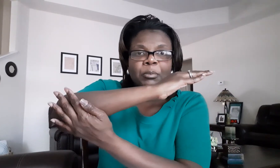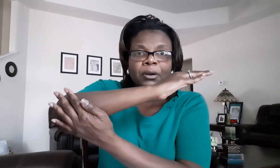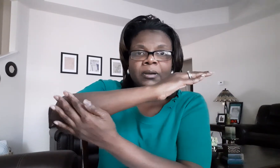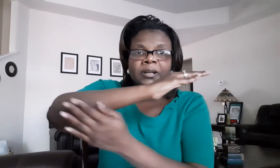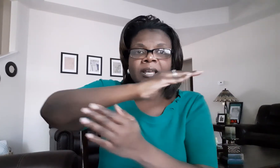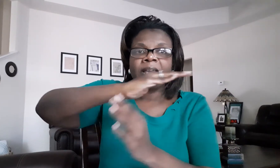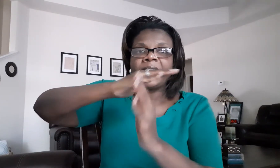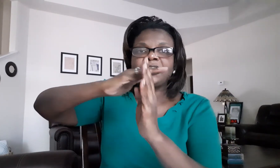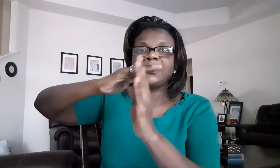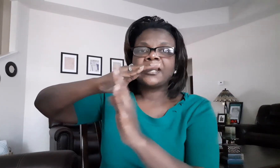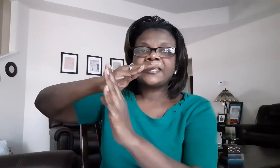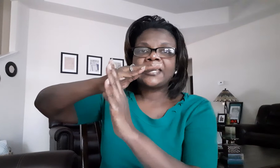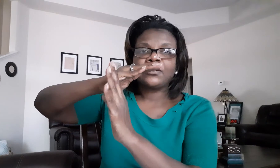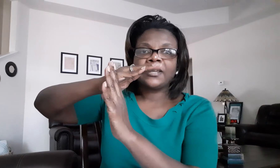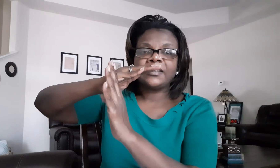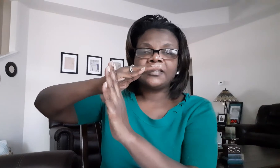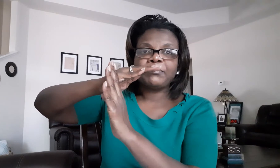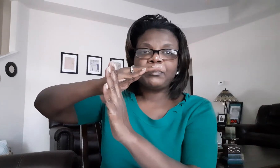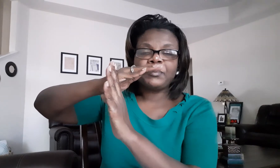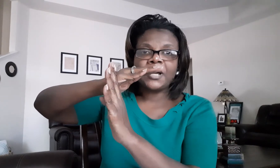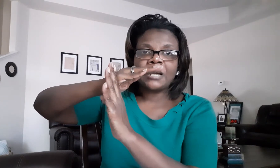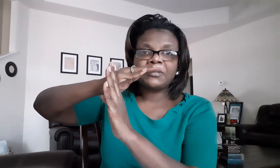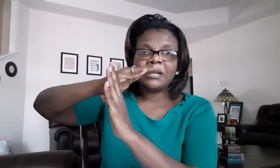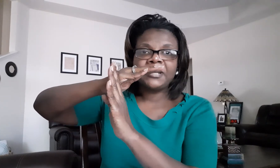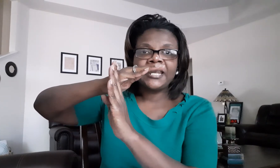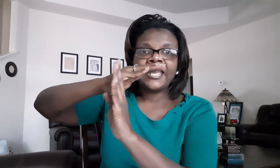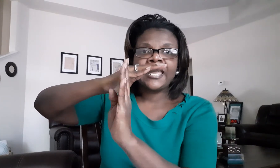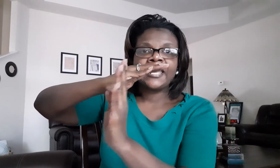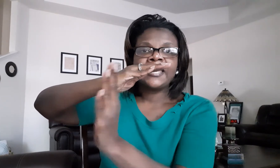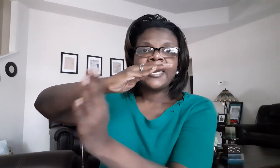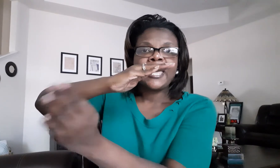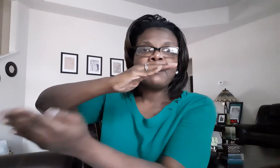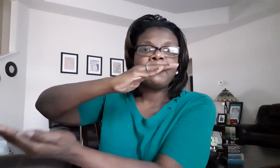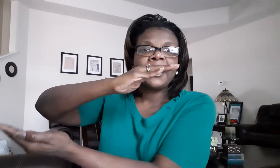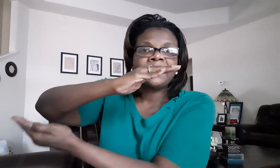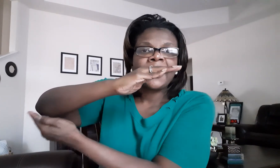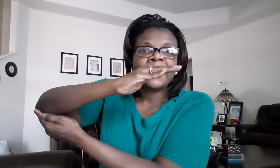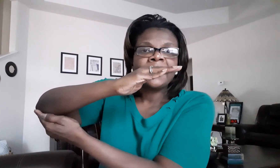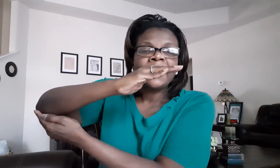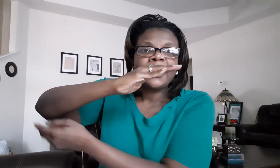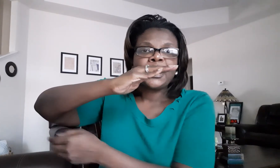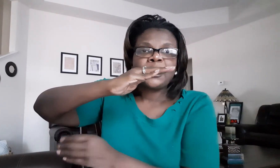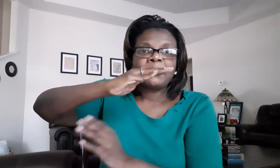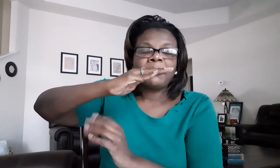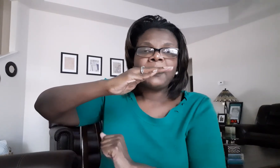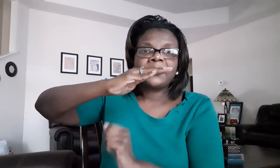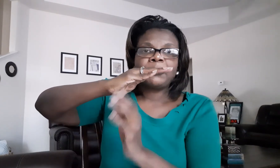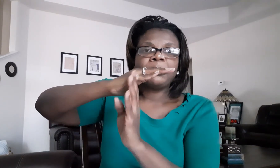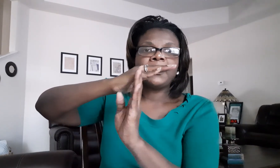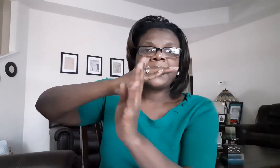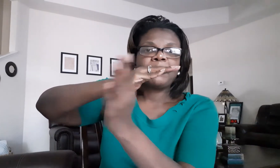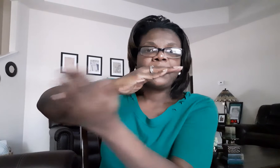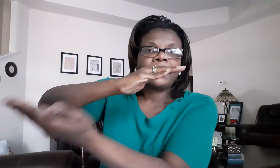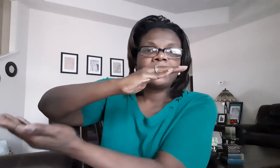part and you're going to take your dominant hand and make that um make that part